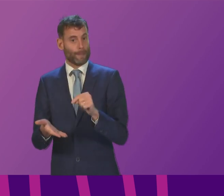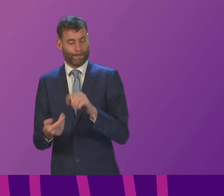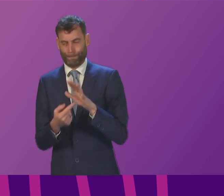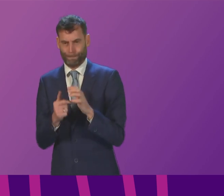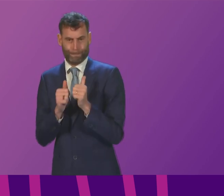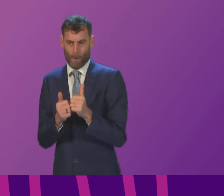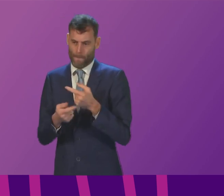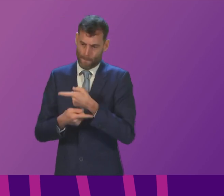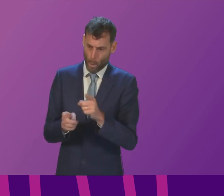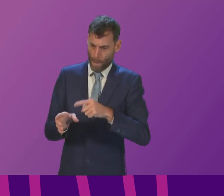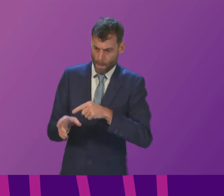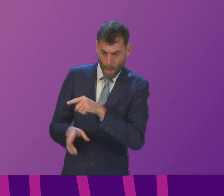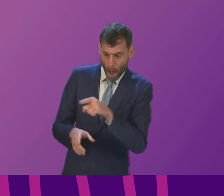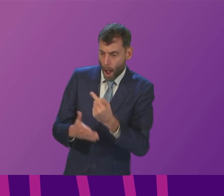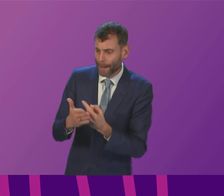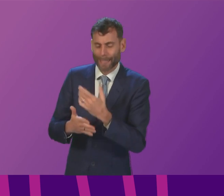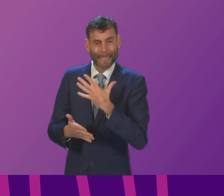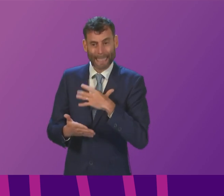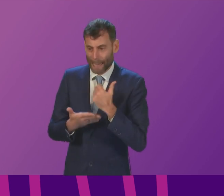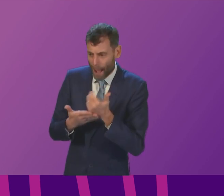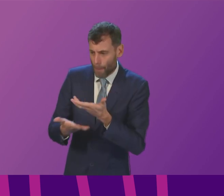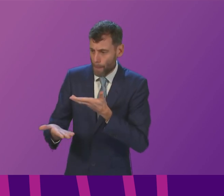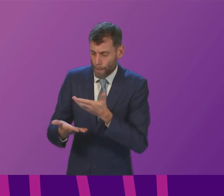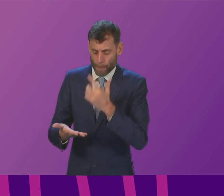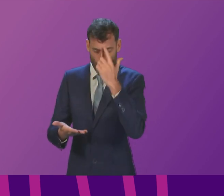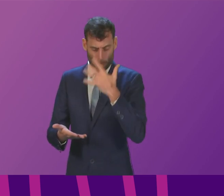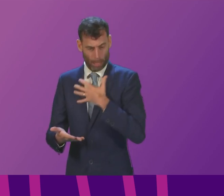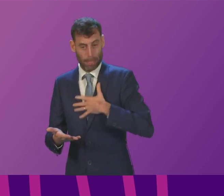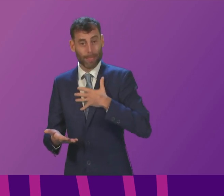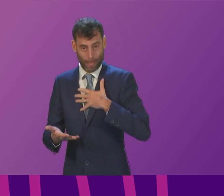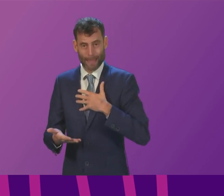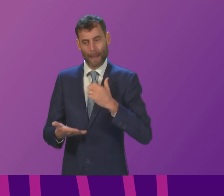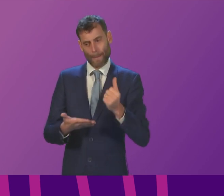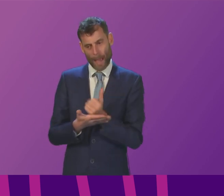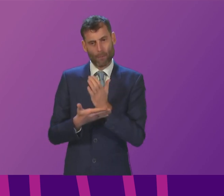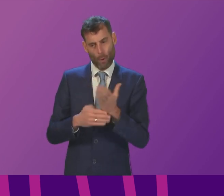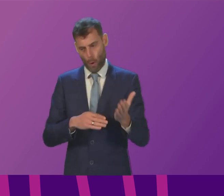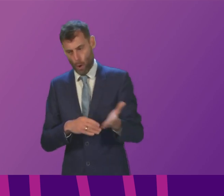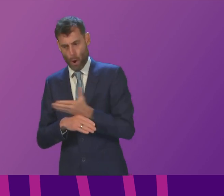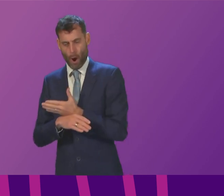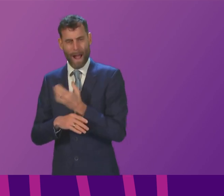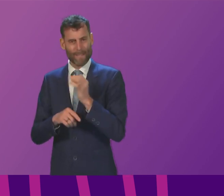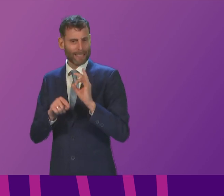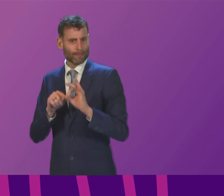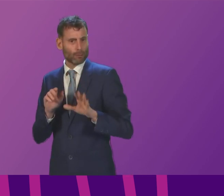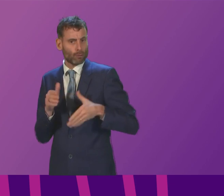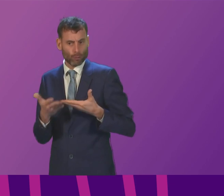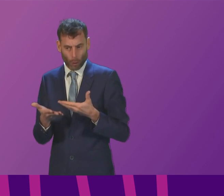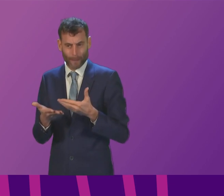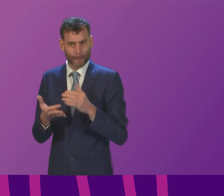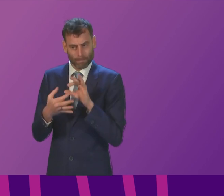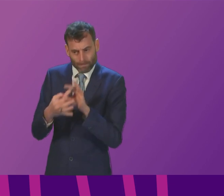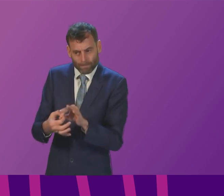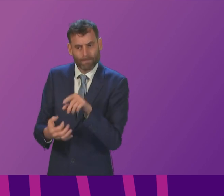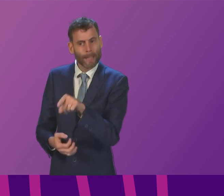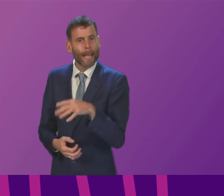to make sure that young people get help earlier but also to ensure then that specialist services are there for those who most need specialist services so this is